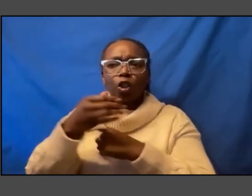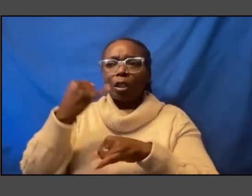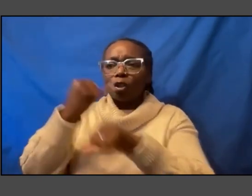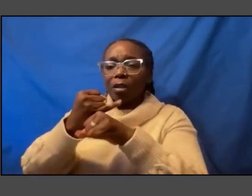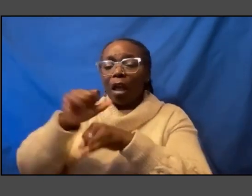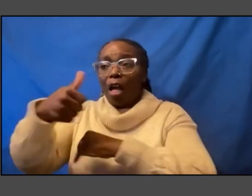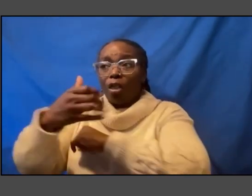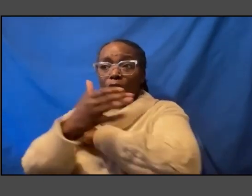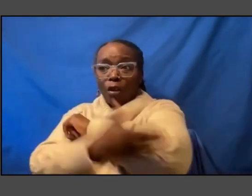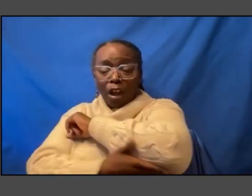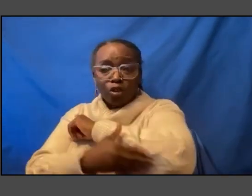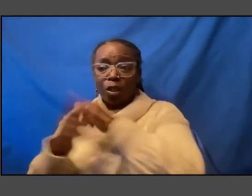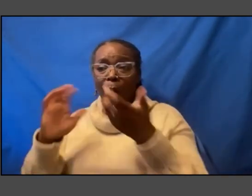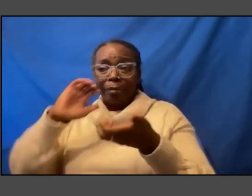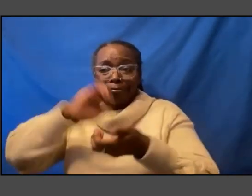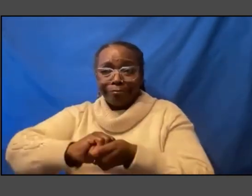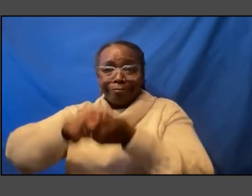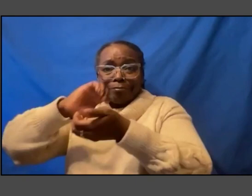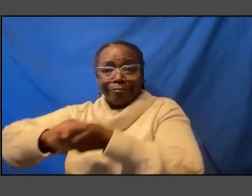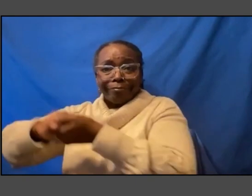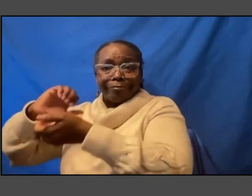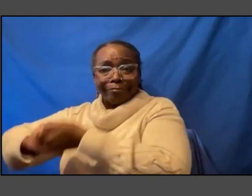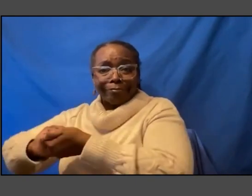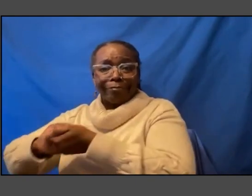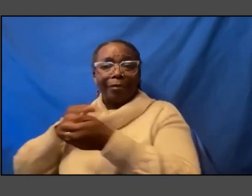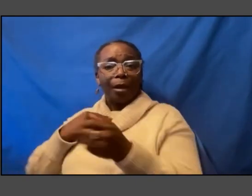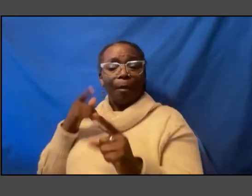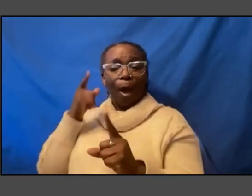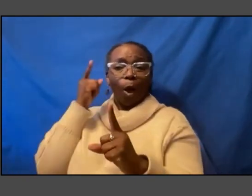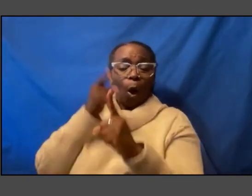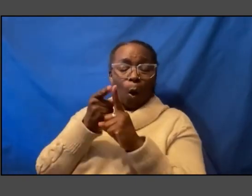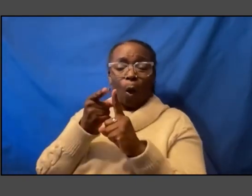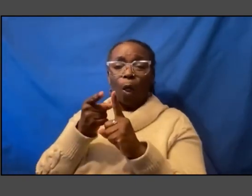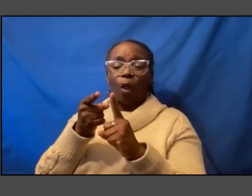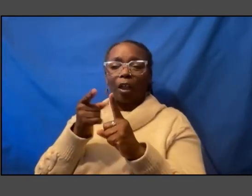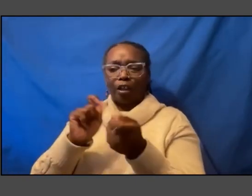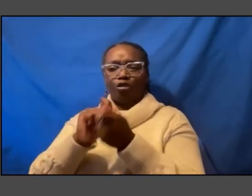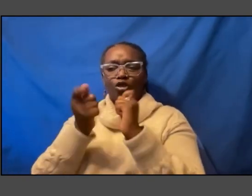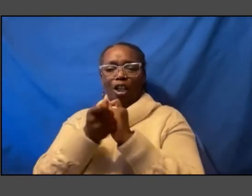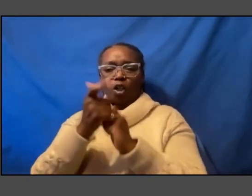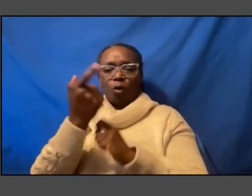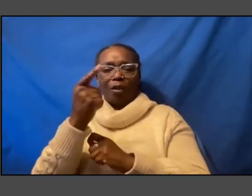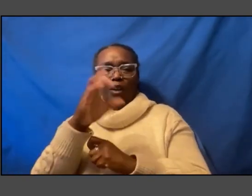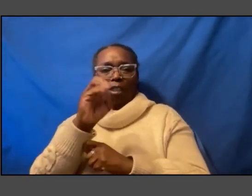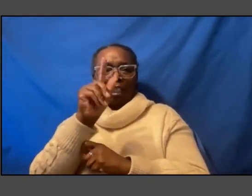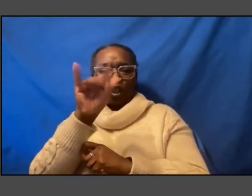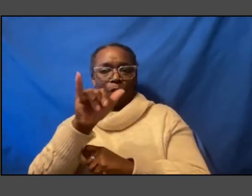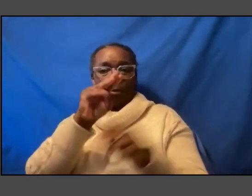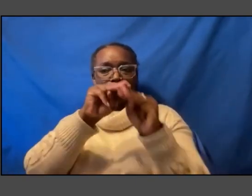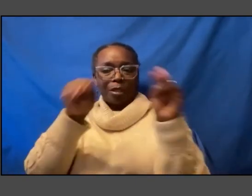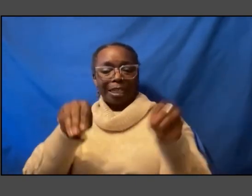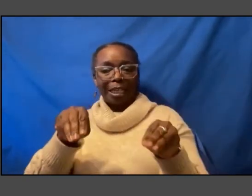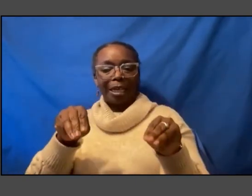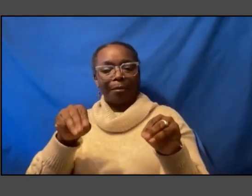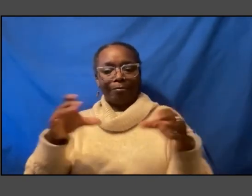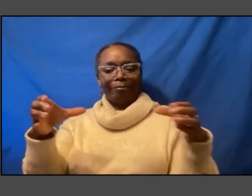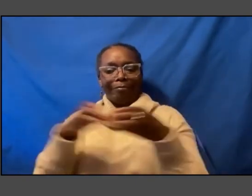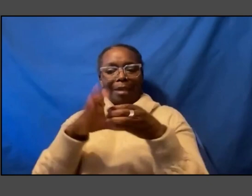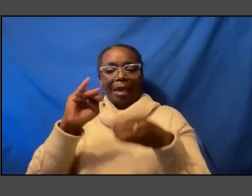really my goal to try to redefine what a 21st century museum complex is and to find the right tension between